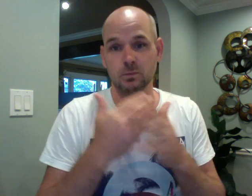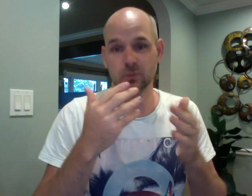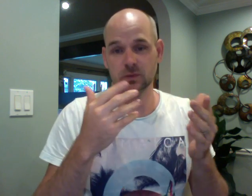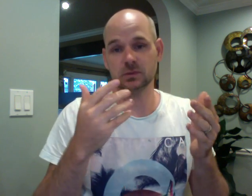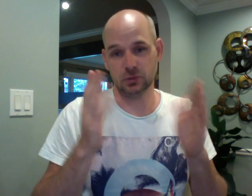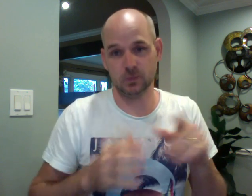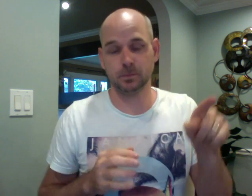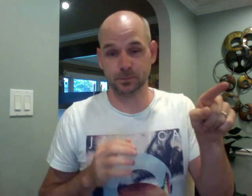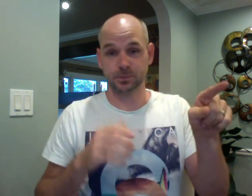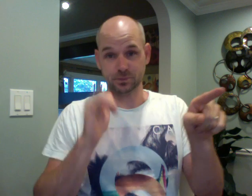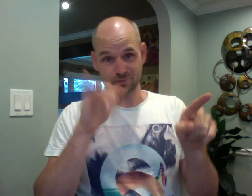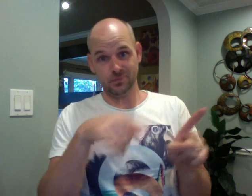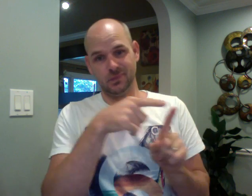Got it. Now throw it.